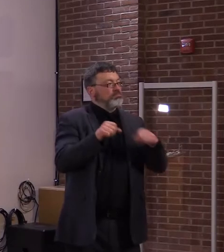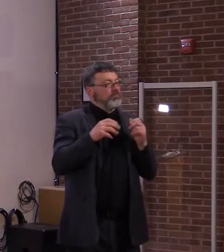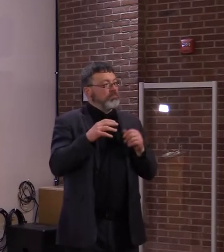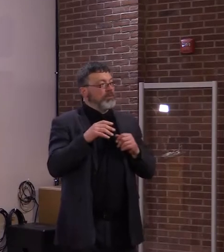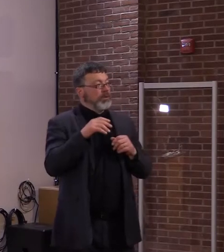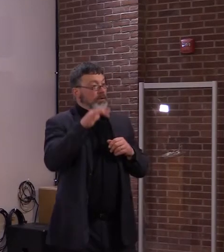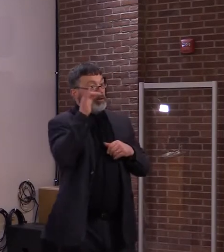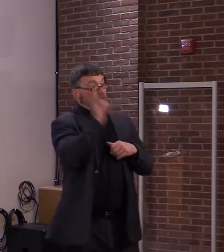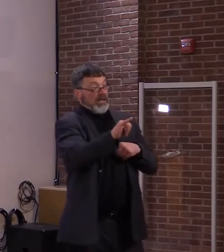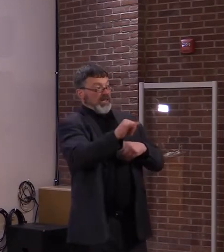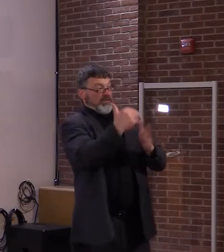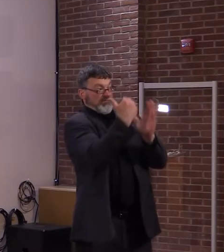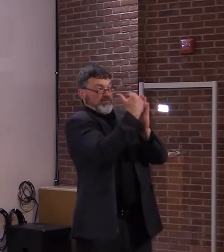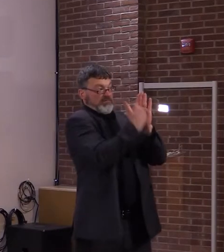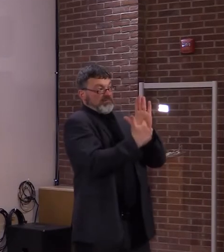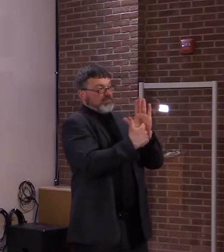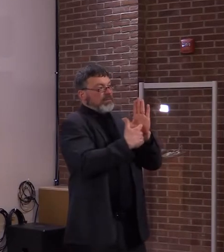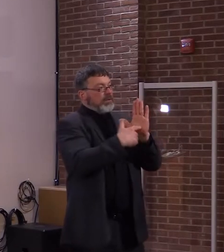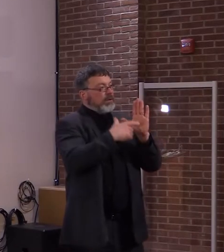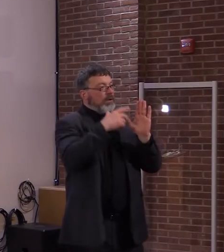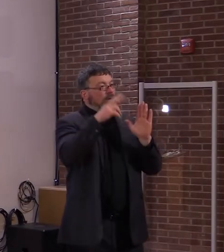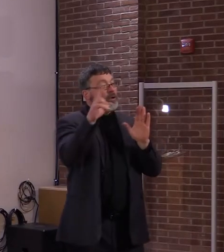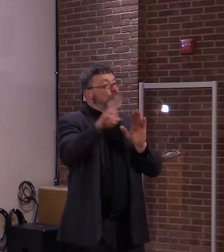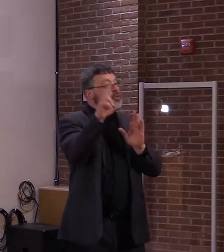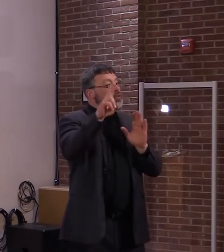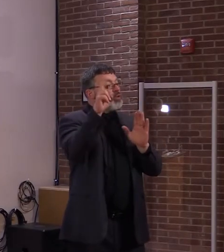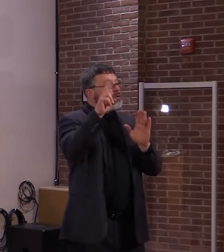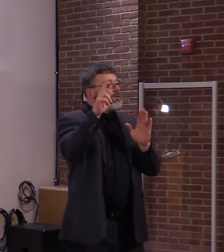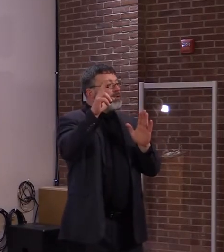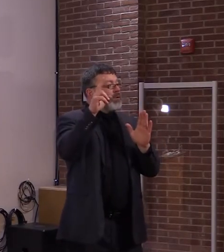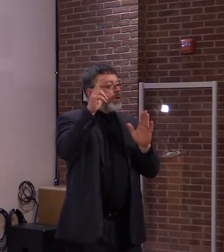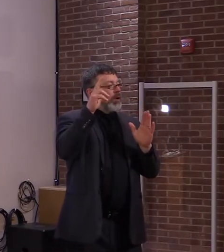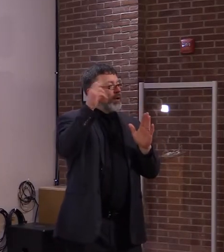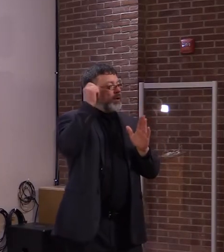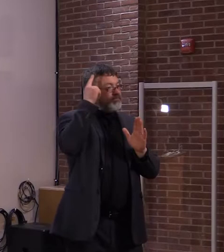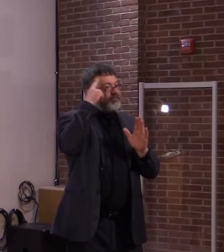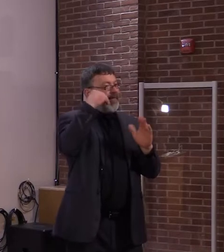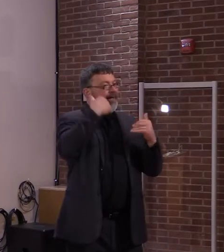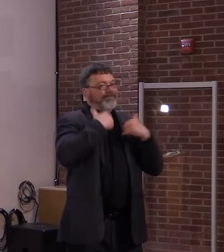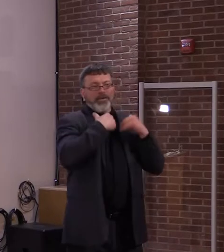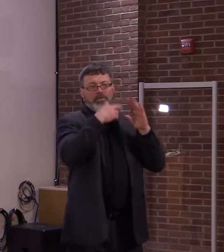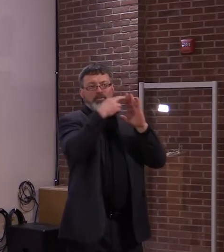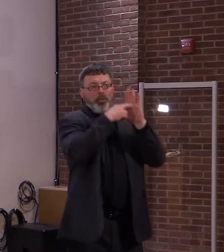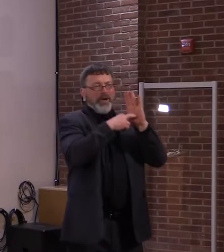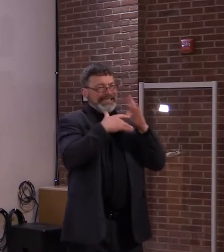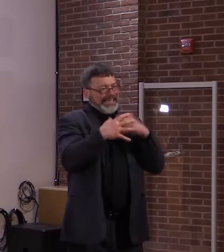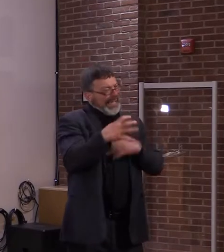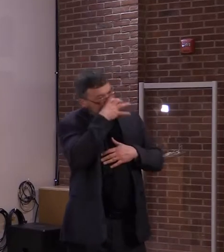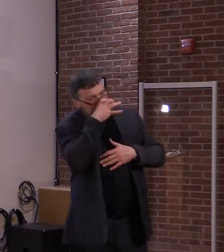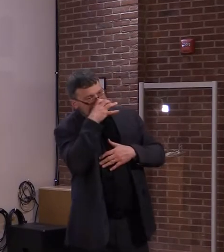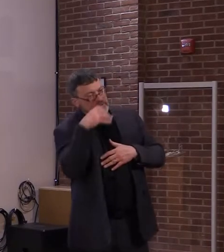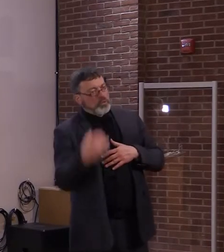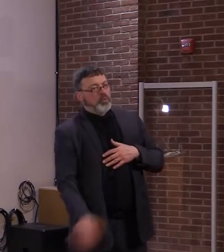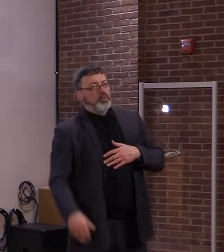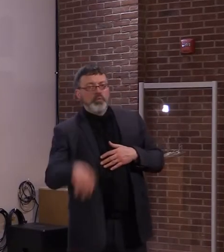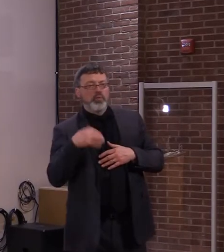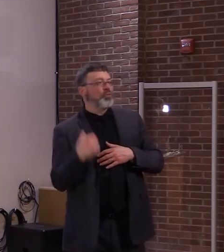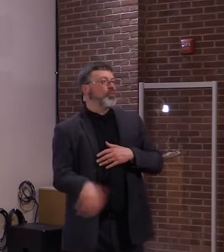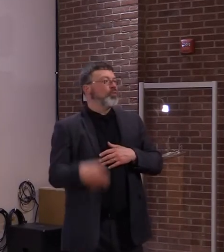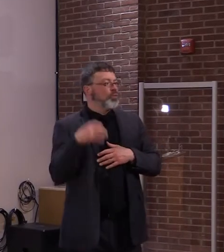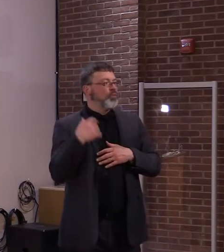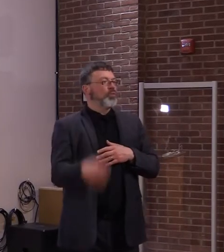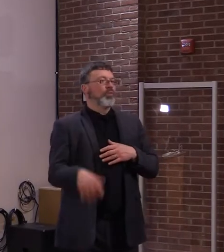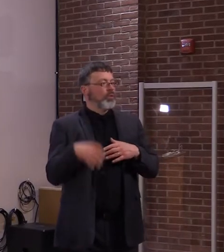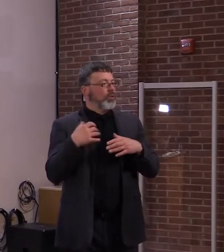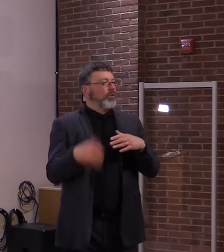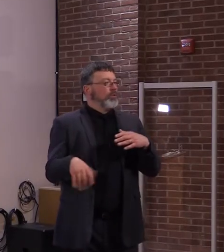so I wouldn't want to promise we would be using the registry as a quick go-to place for verifying if